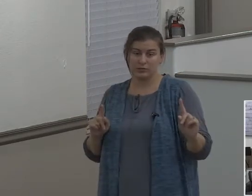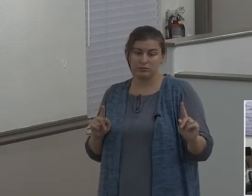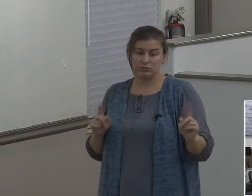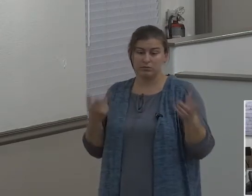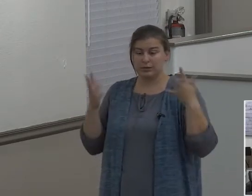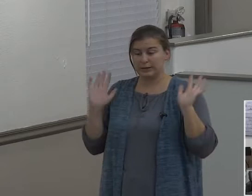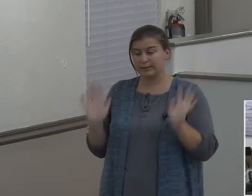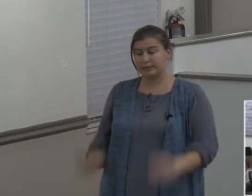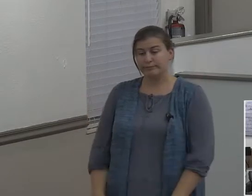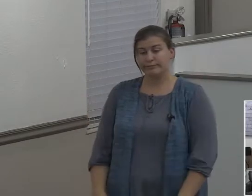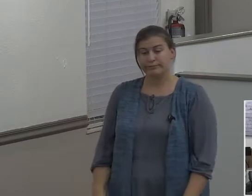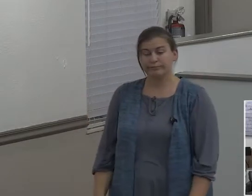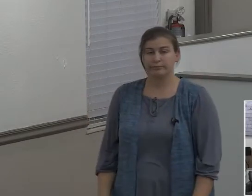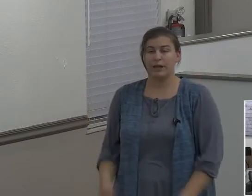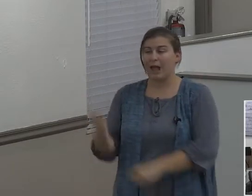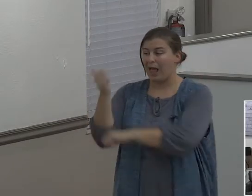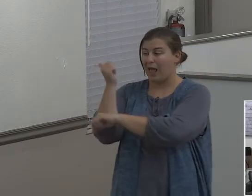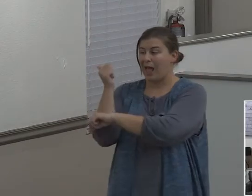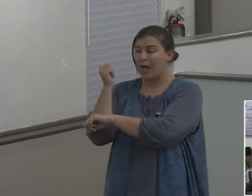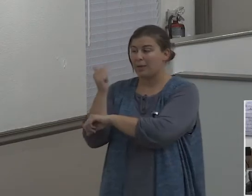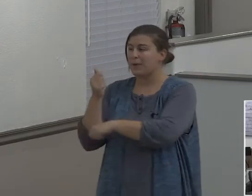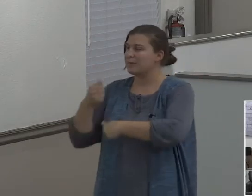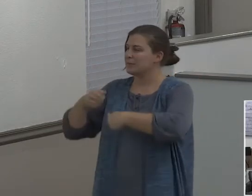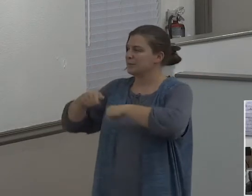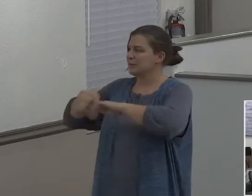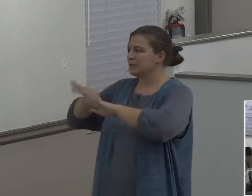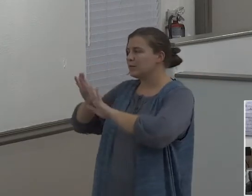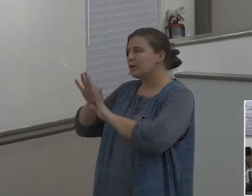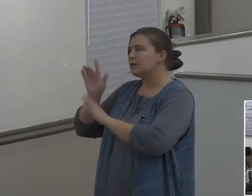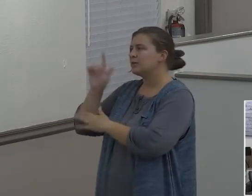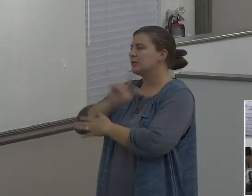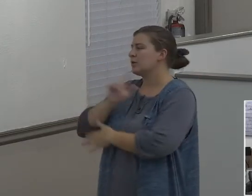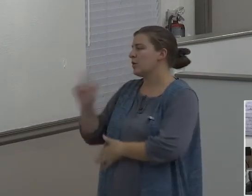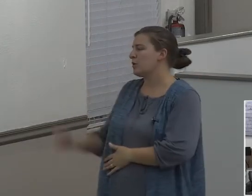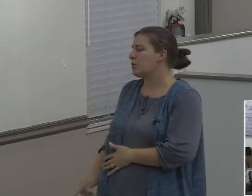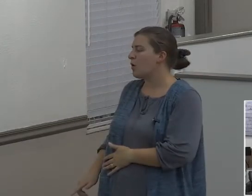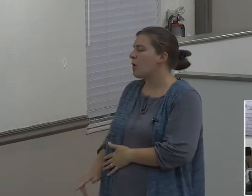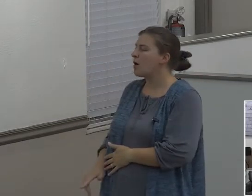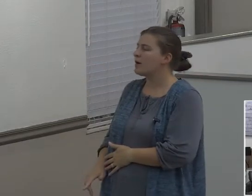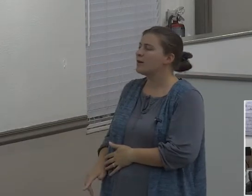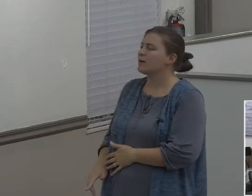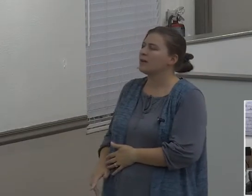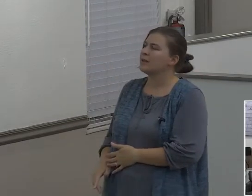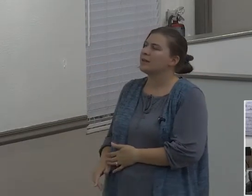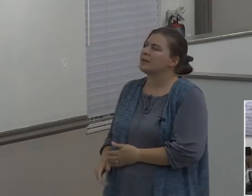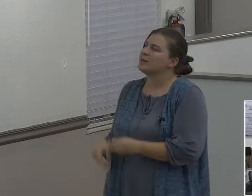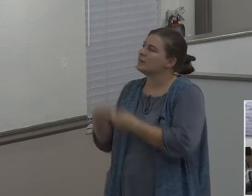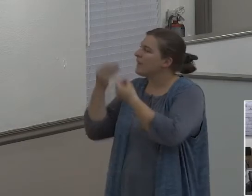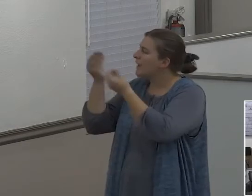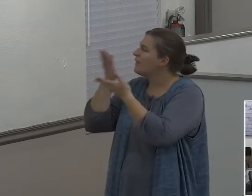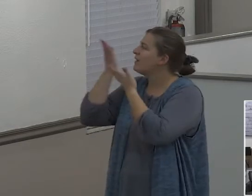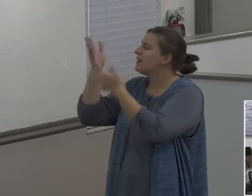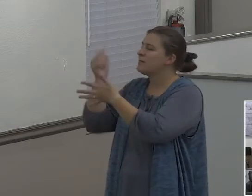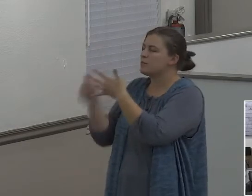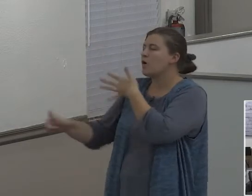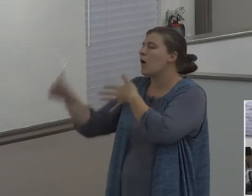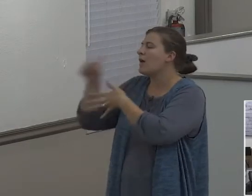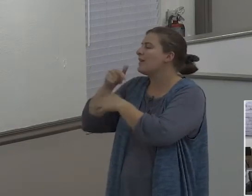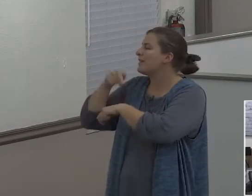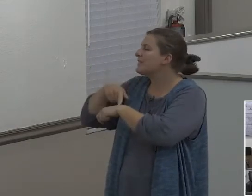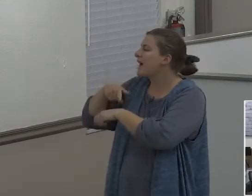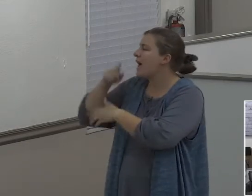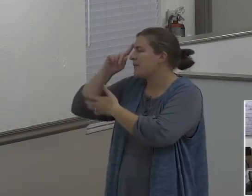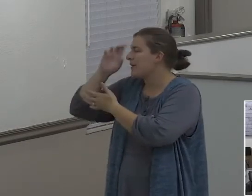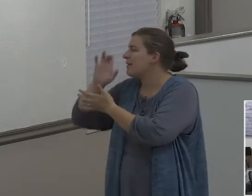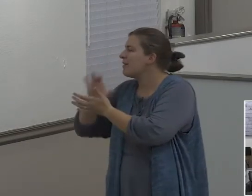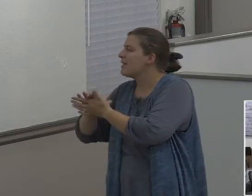Abram, you know, gave the Lord priority in his time and in his decisions and in his belief, you know, about the future and